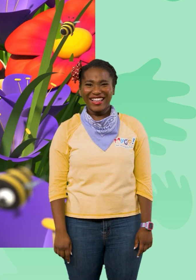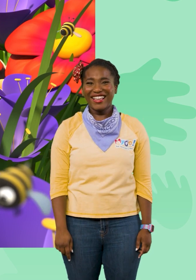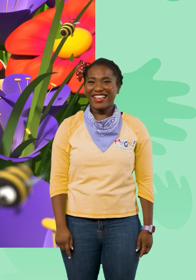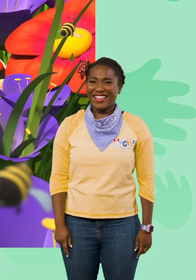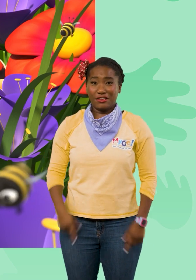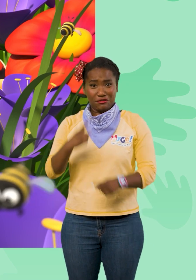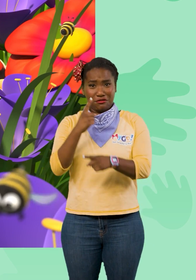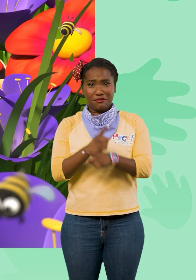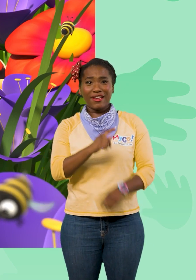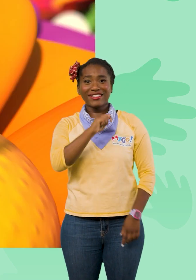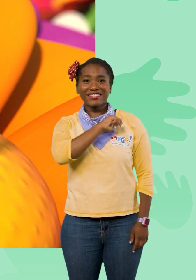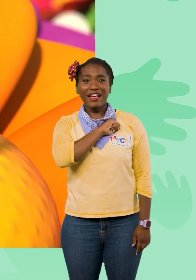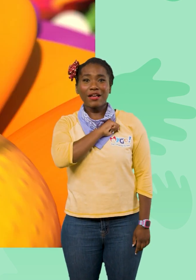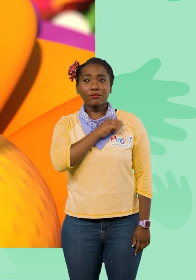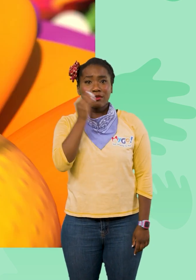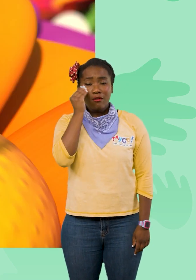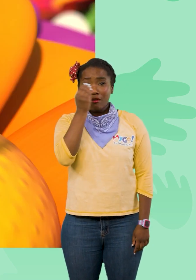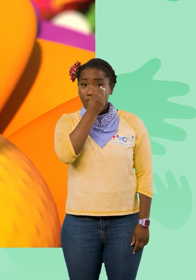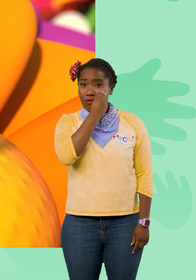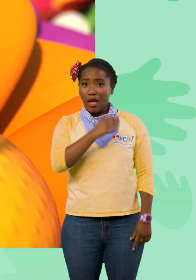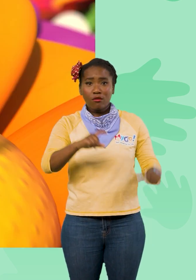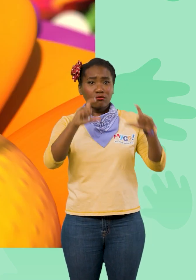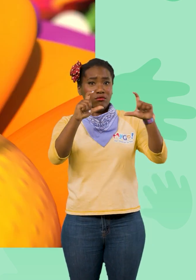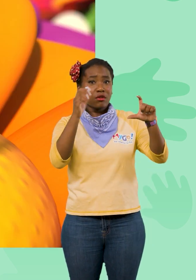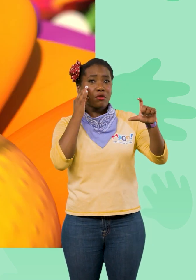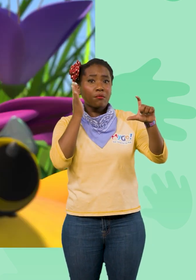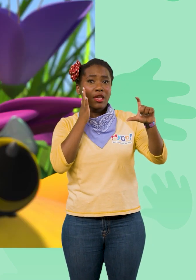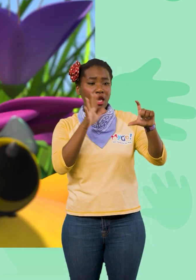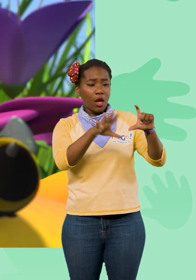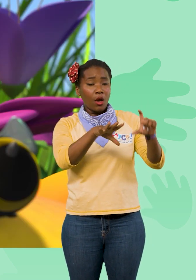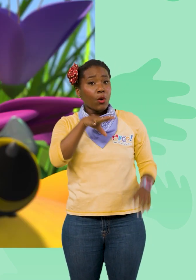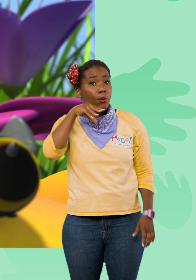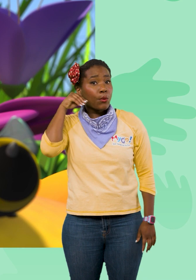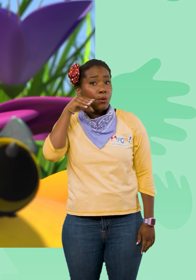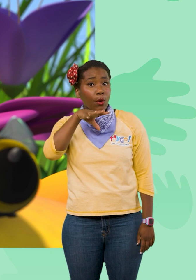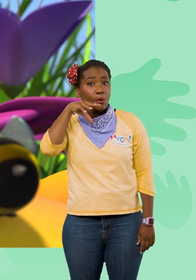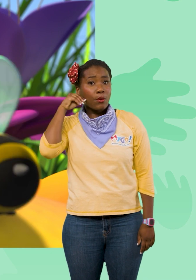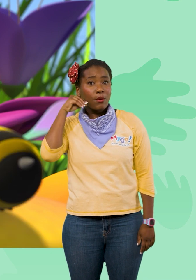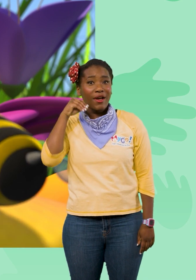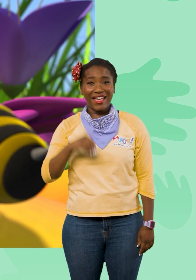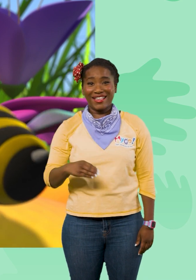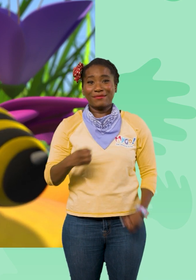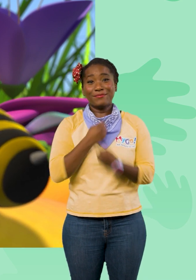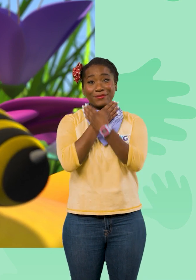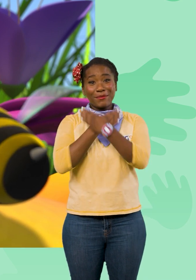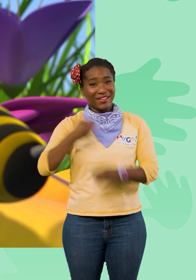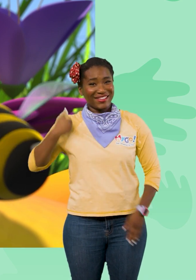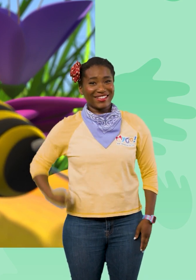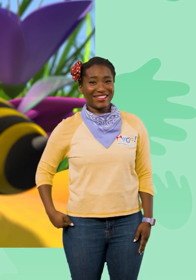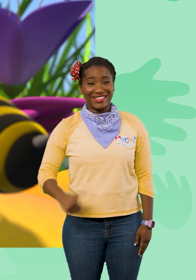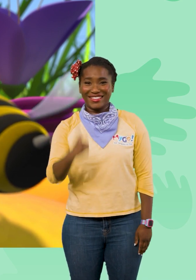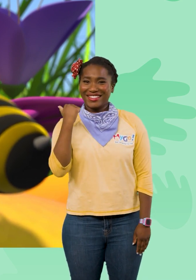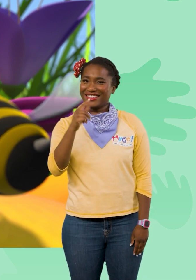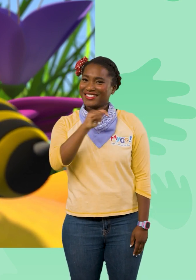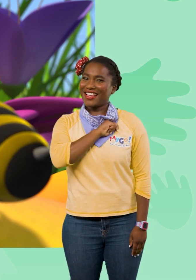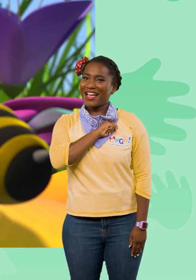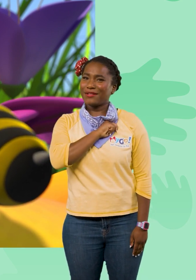You're right, Tabs! The bee's tongue is in the flower! Hey, it's me, Blippi! This is Tabs! I was